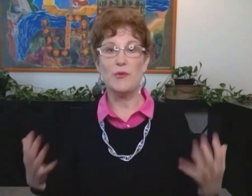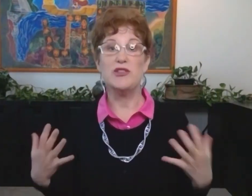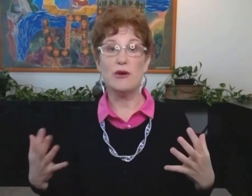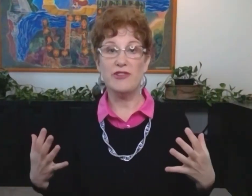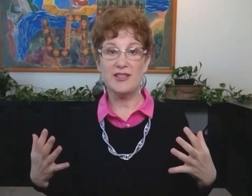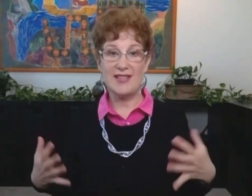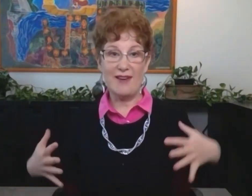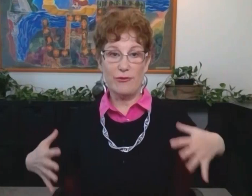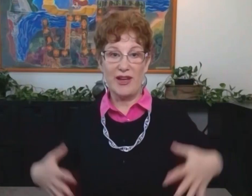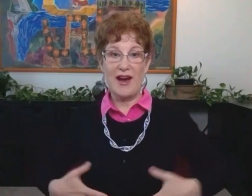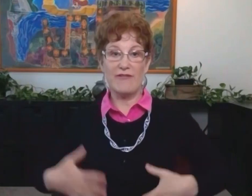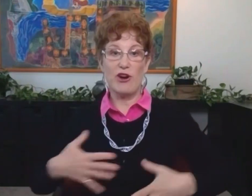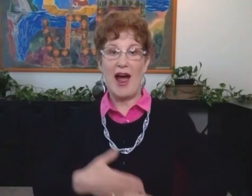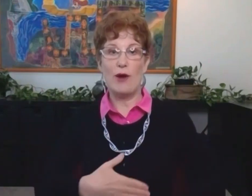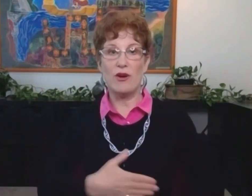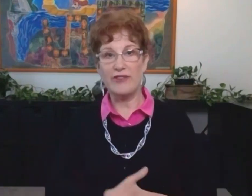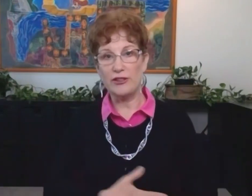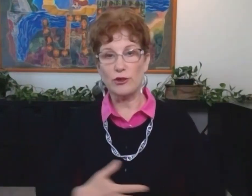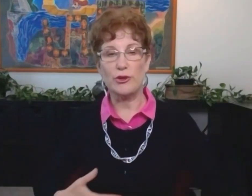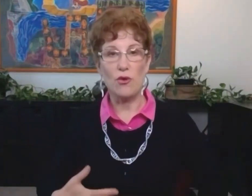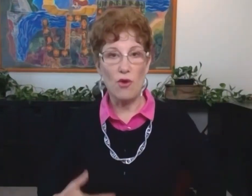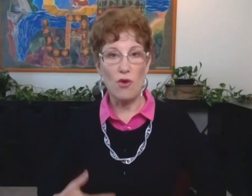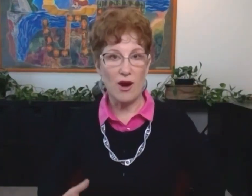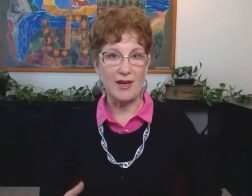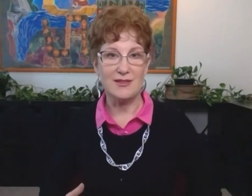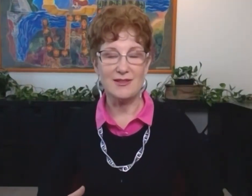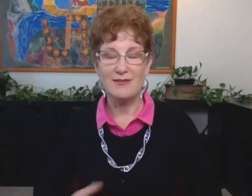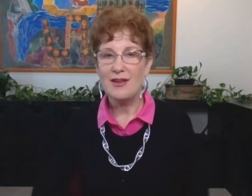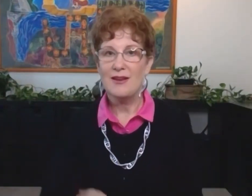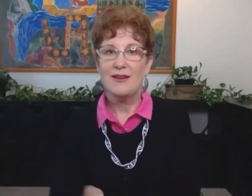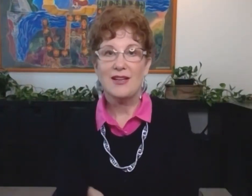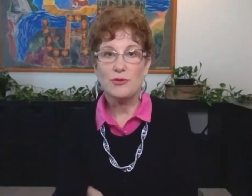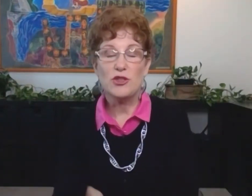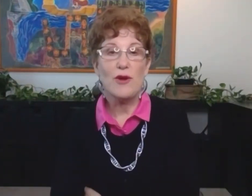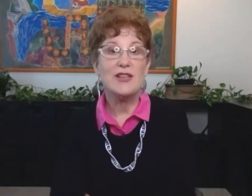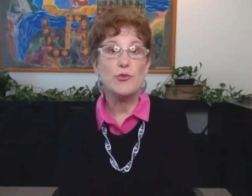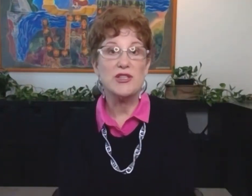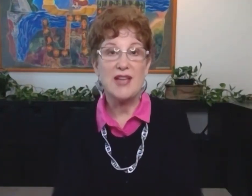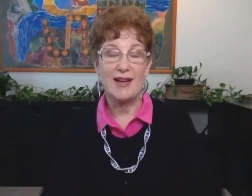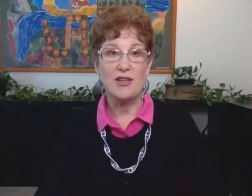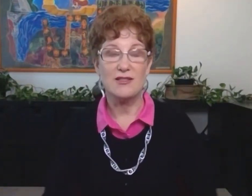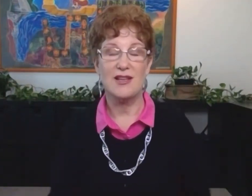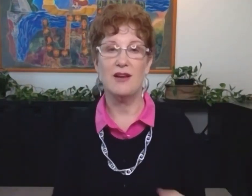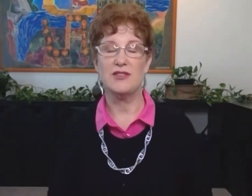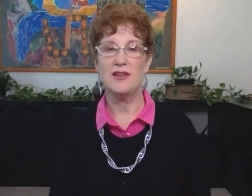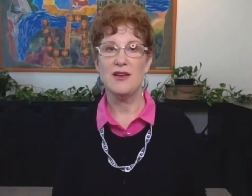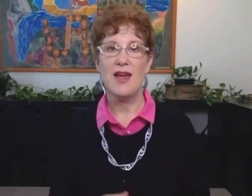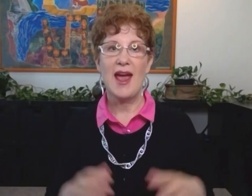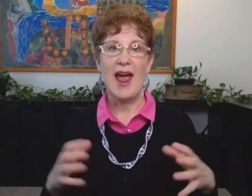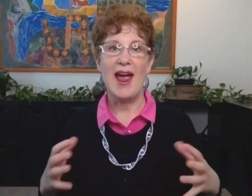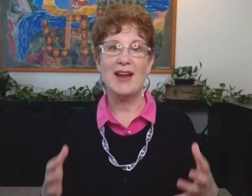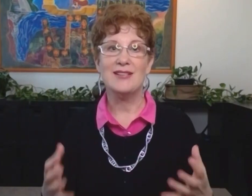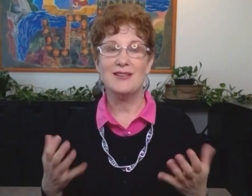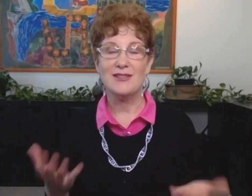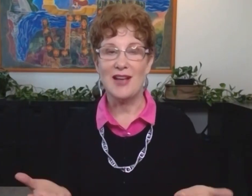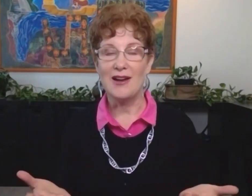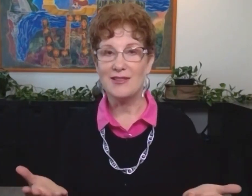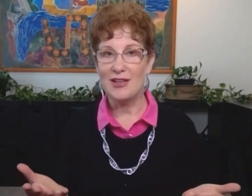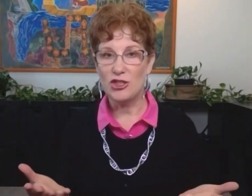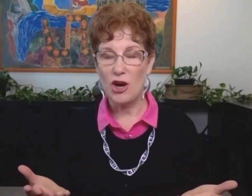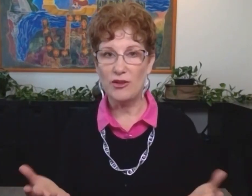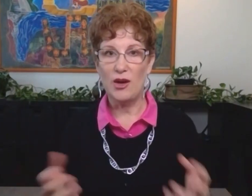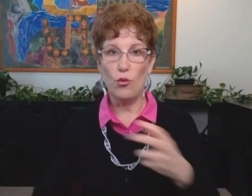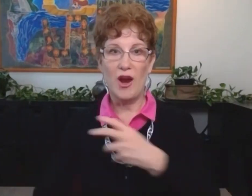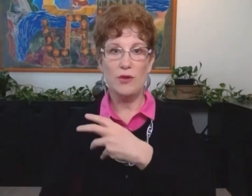Because when we don't feel safe, we cover our vulnerable organs because we're trying to protect ourselves. And